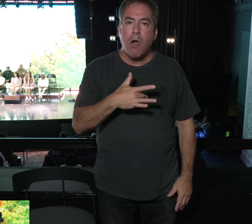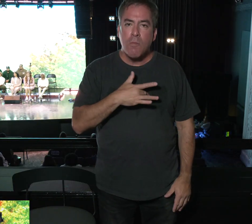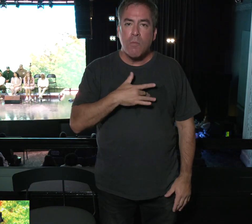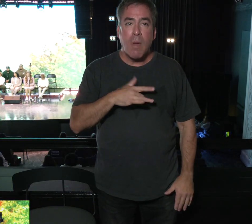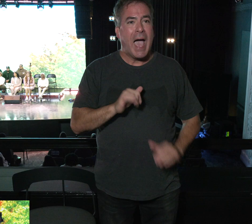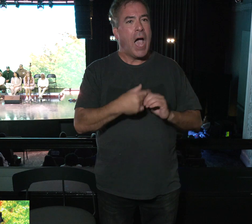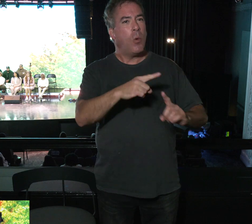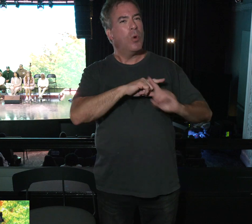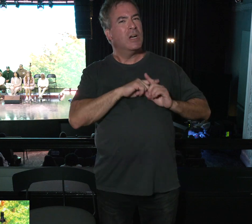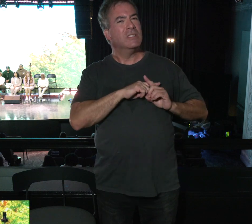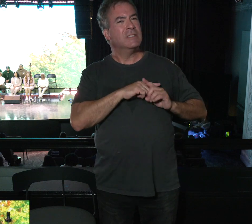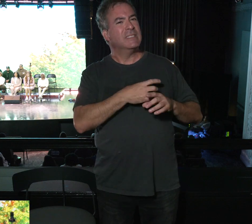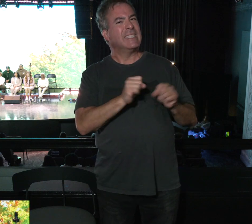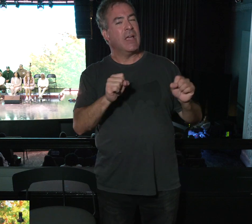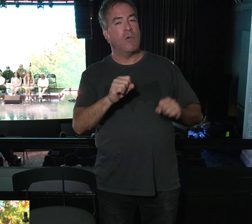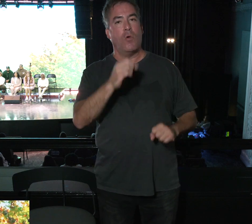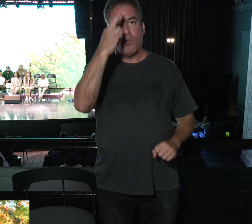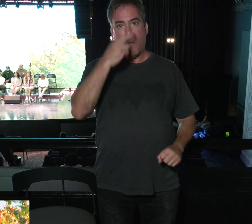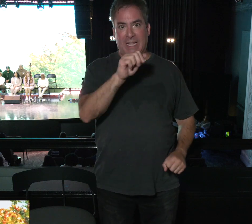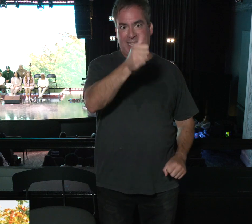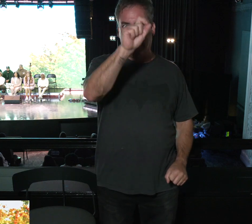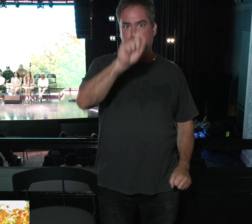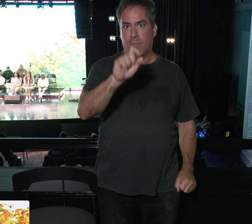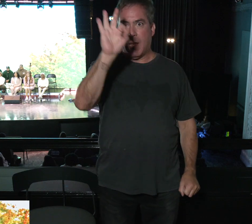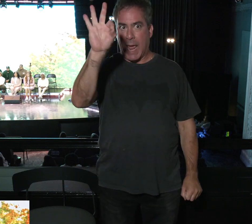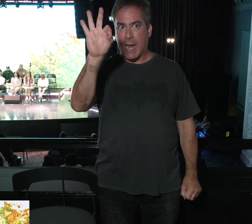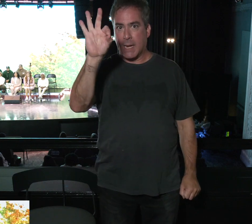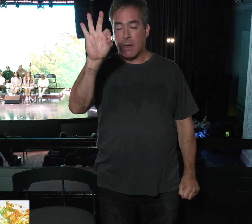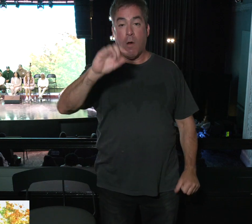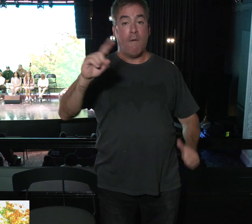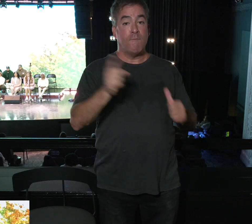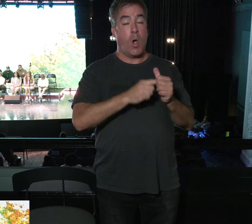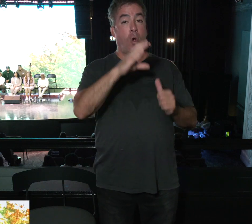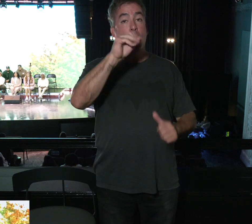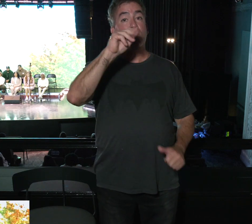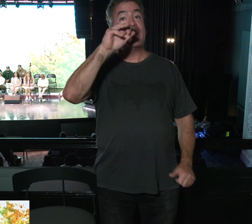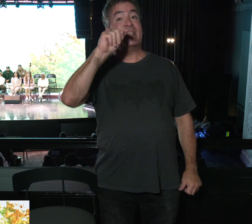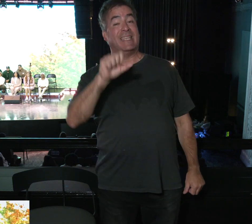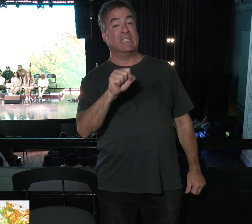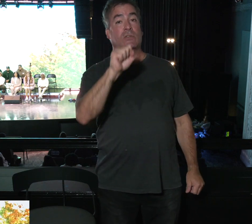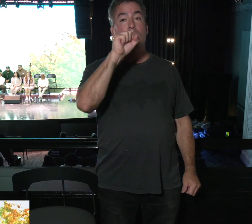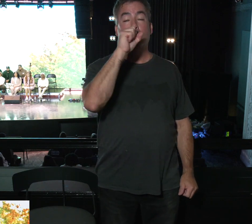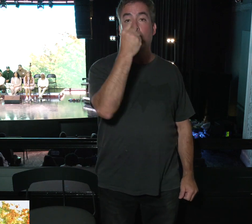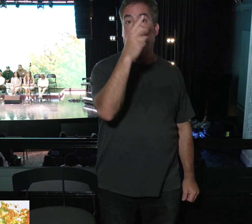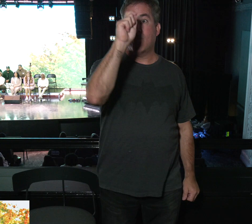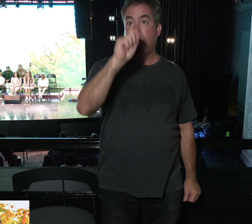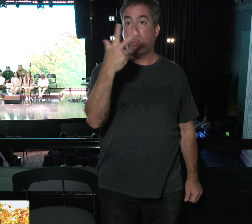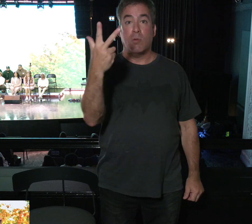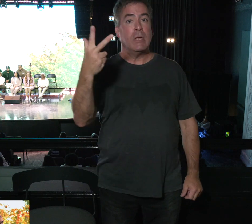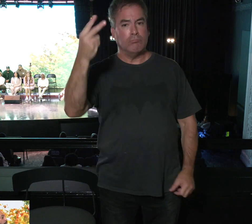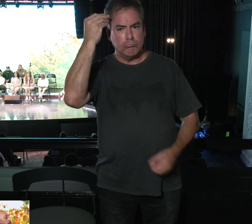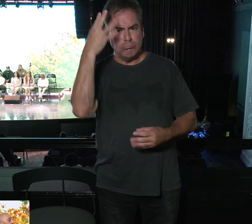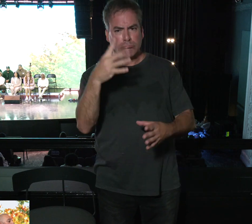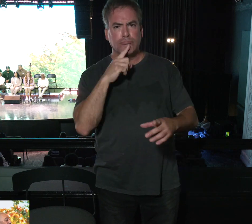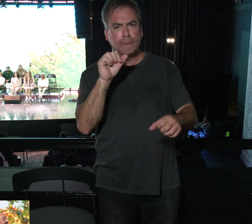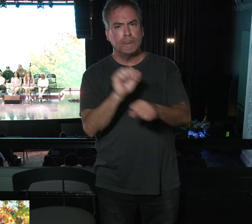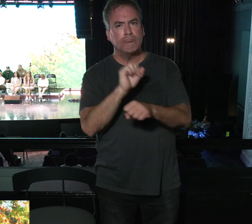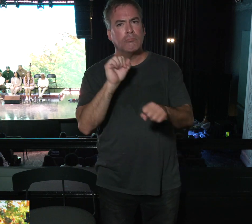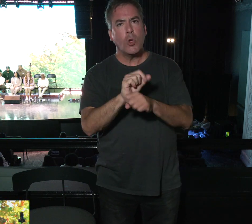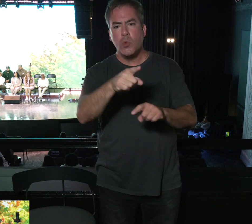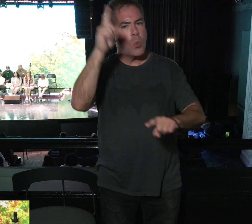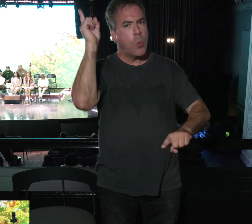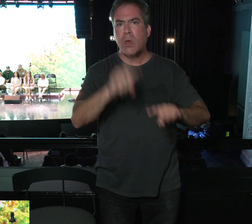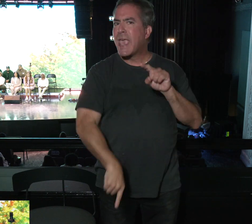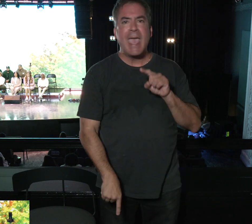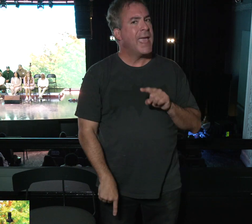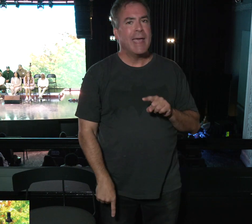you are saved. That's Romans 10, 9. But in 1 Corinthians 12, 3, it actually tells us that we wouldn't even